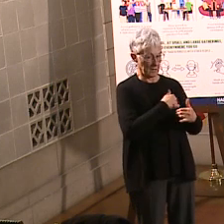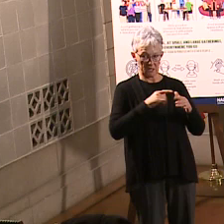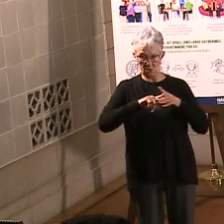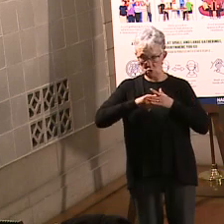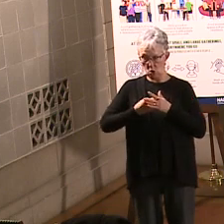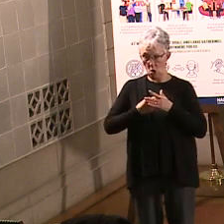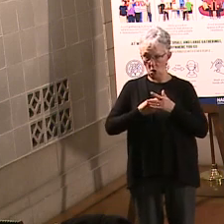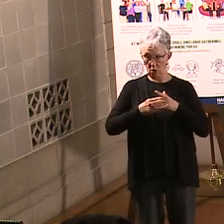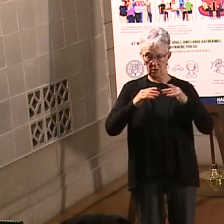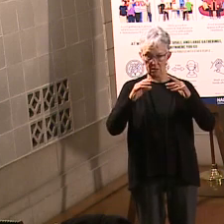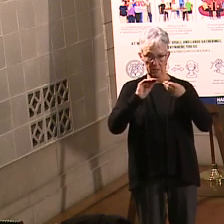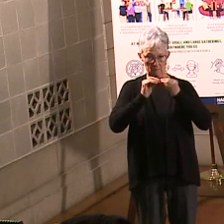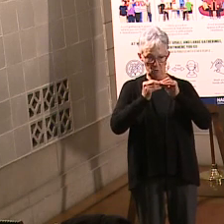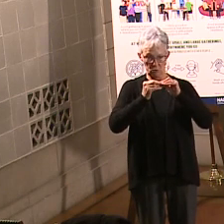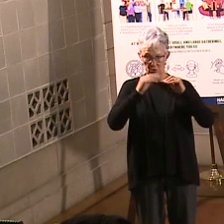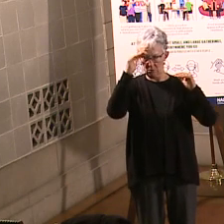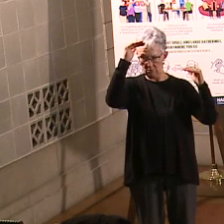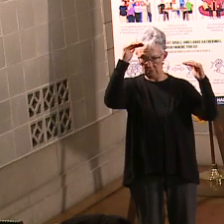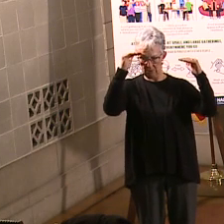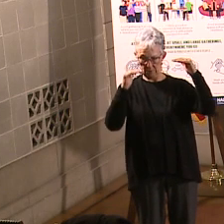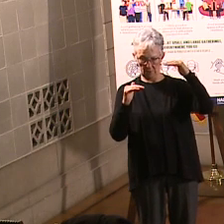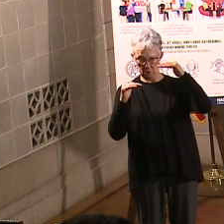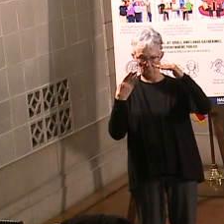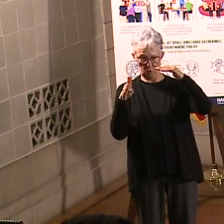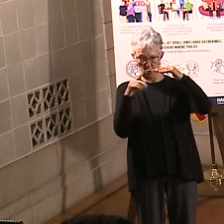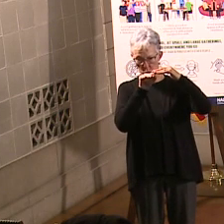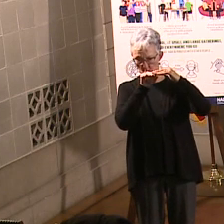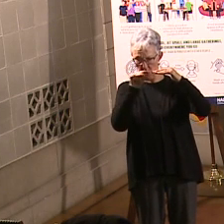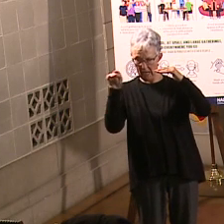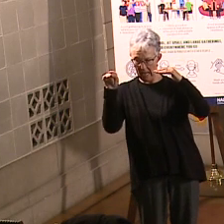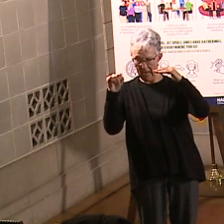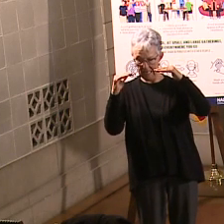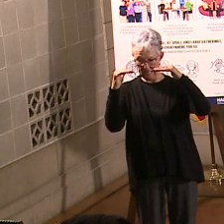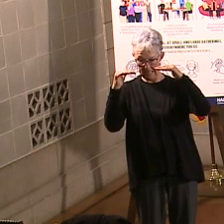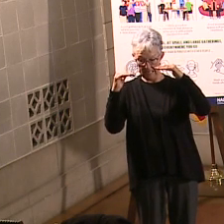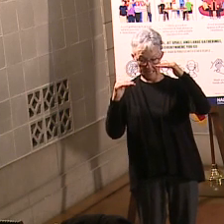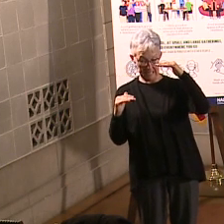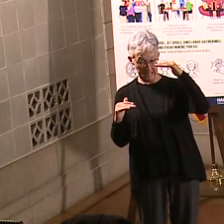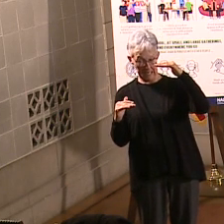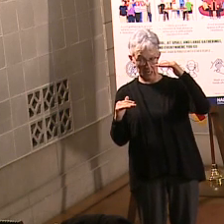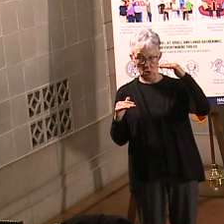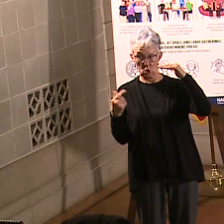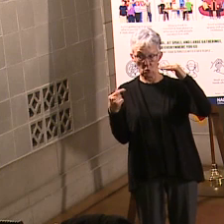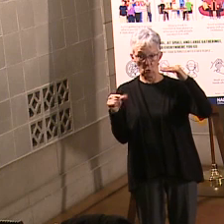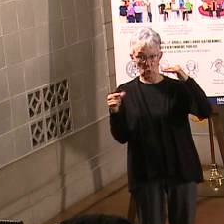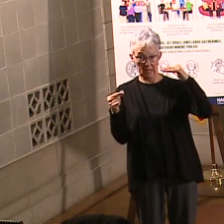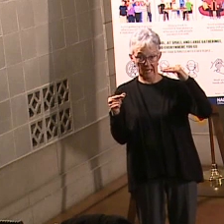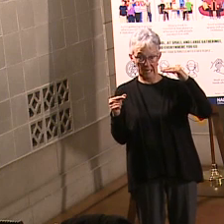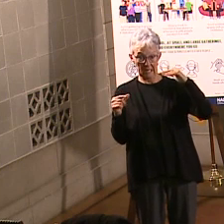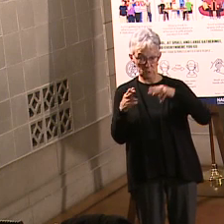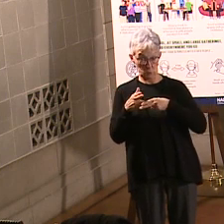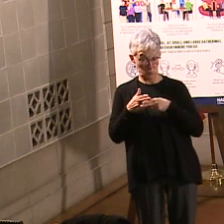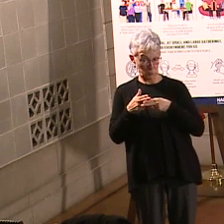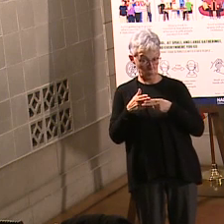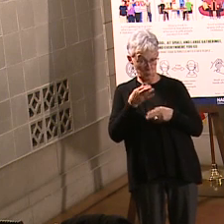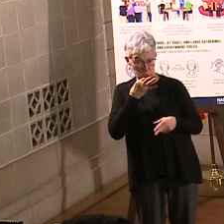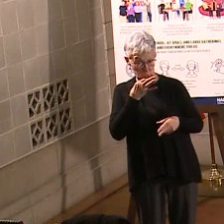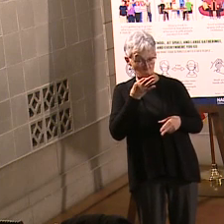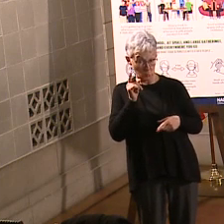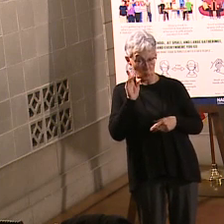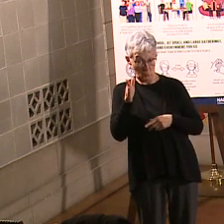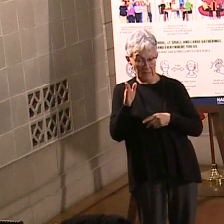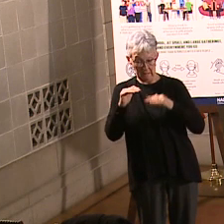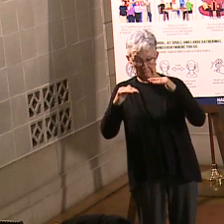into the green phase, which will mean that we're likely going to hit that because we do a seven-day average. So if we